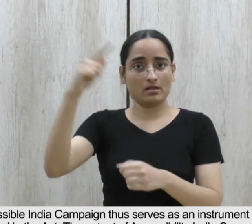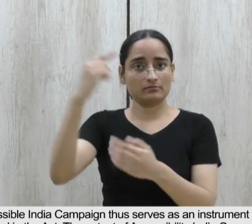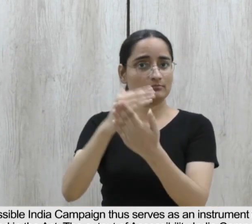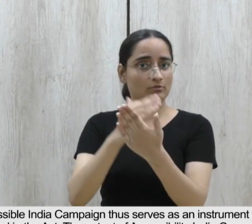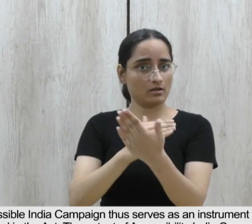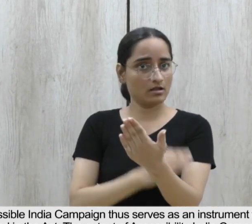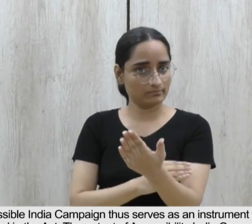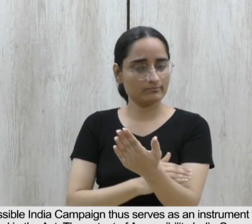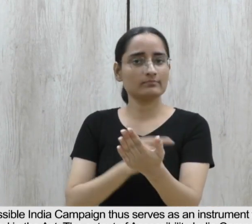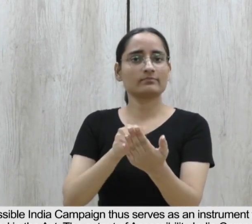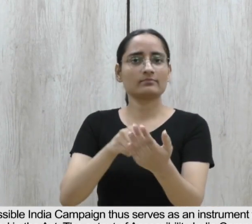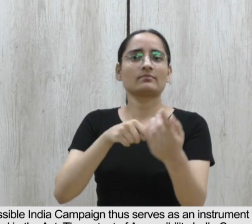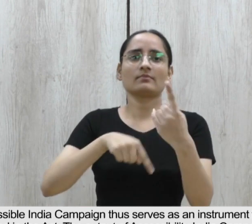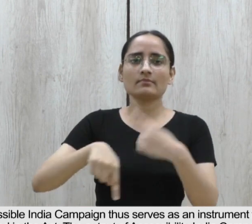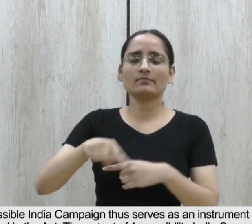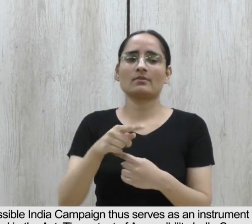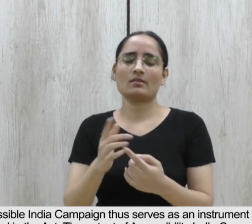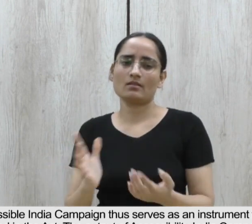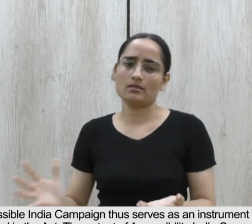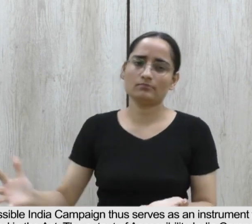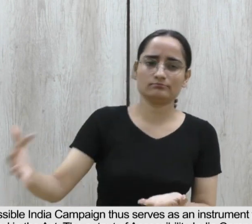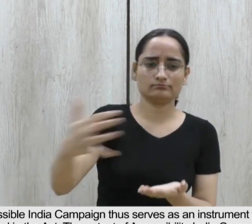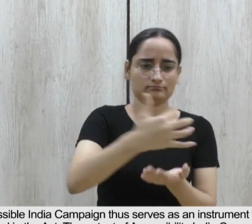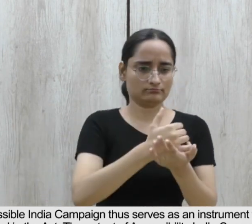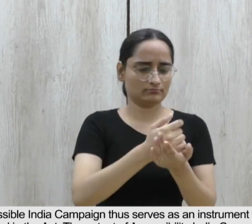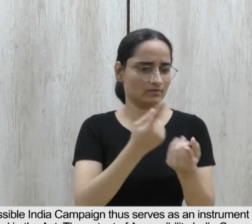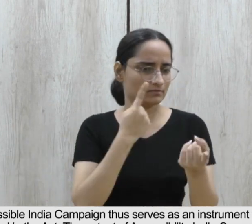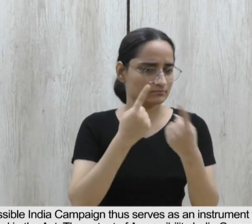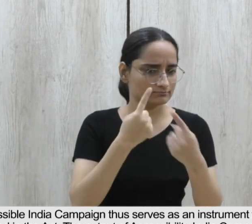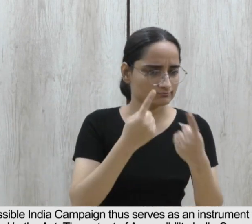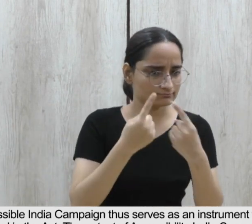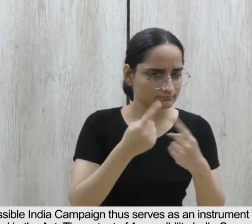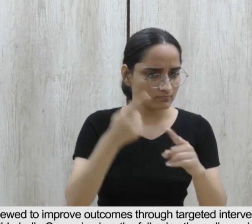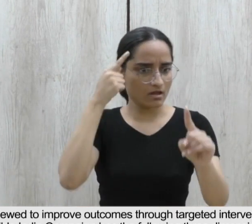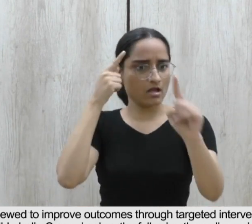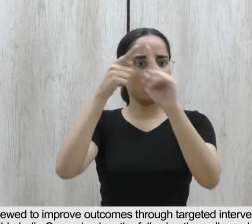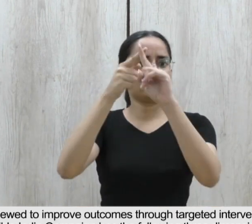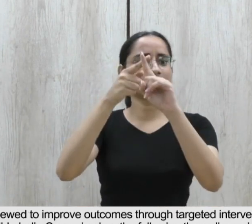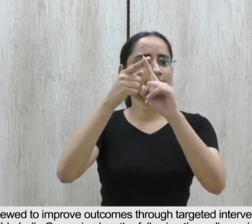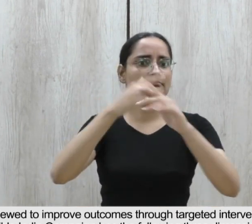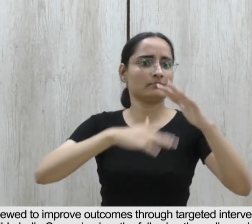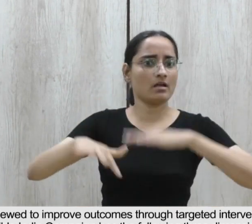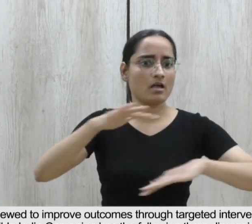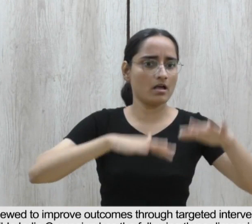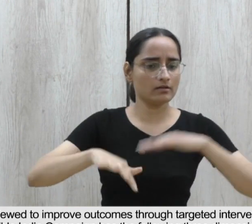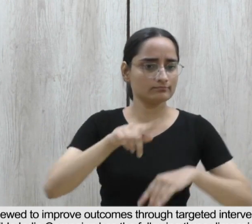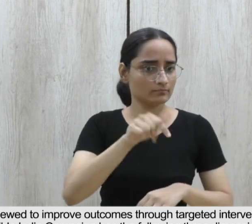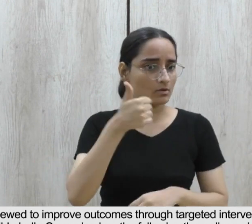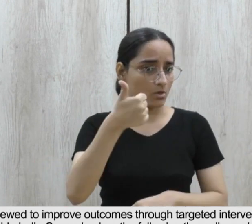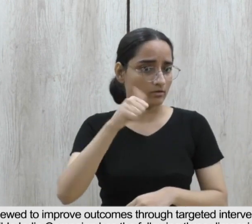Accessibility India campaign is being periodically reviewed to improve outcomes through